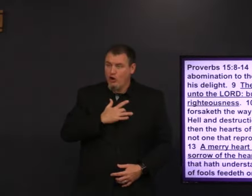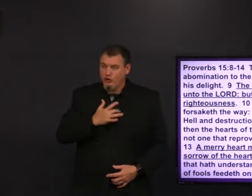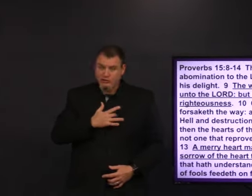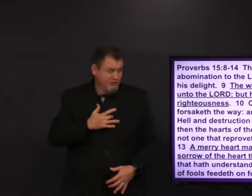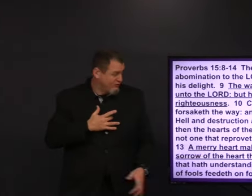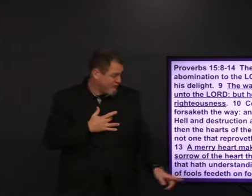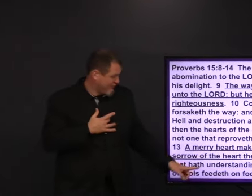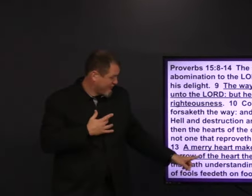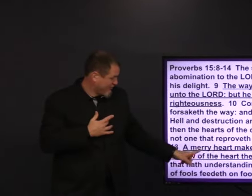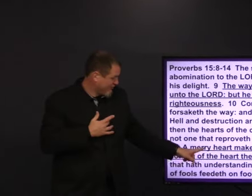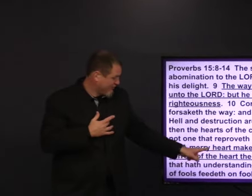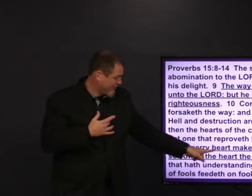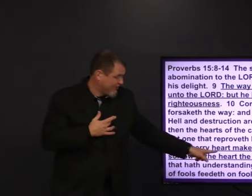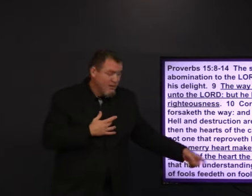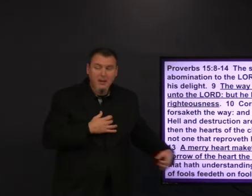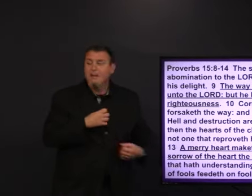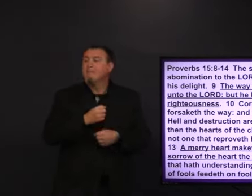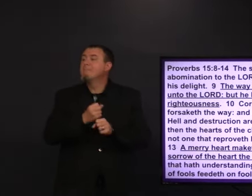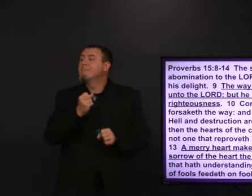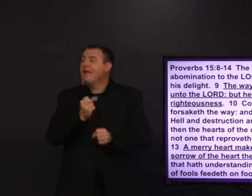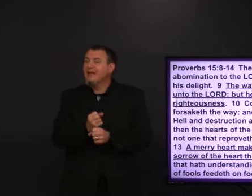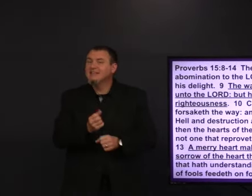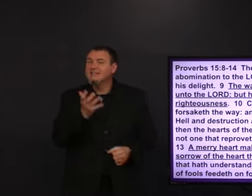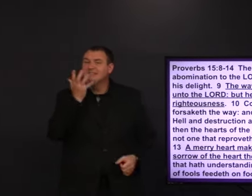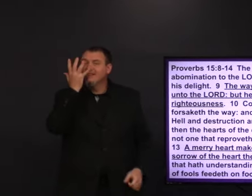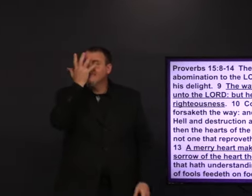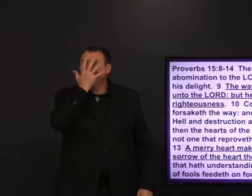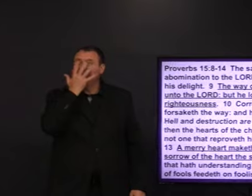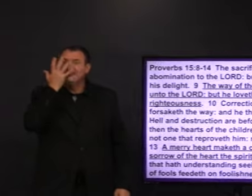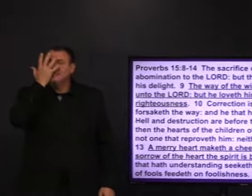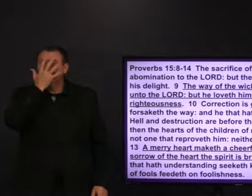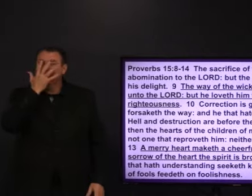a happy heart may have a cheerful count